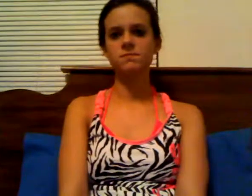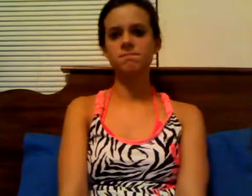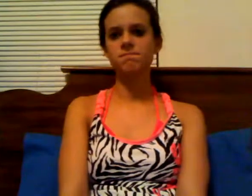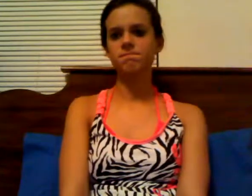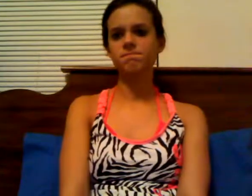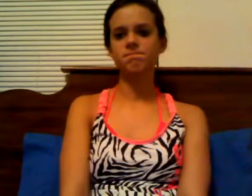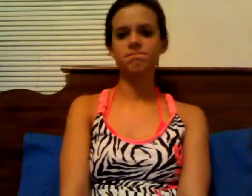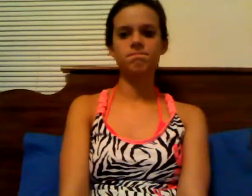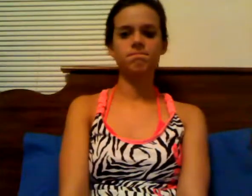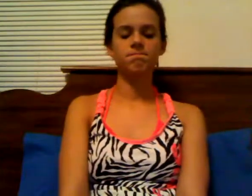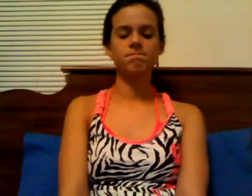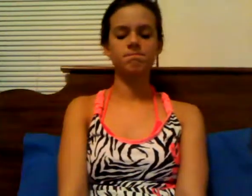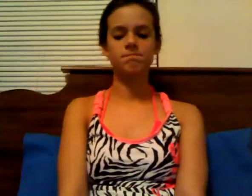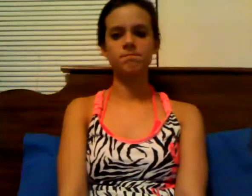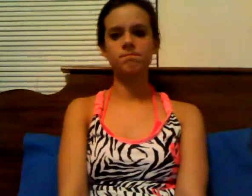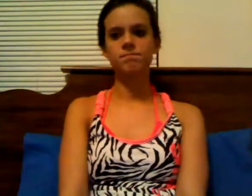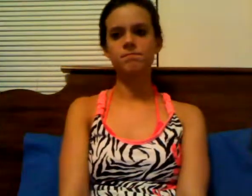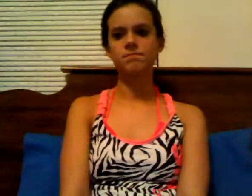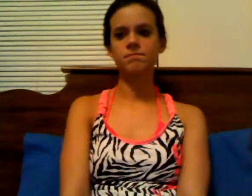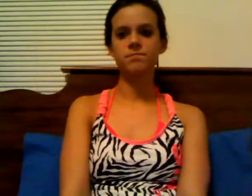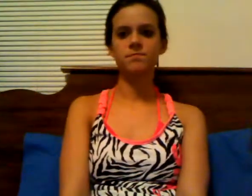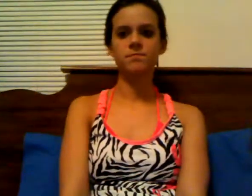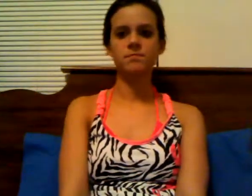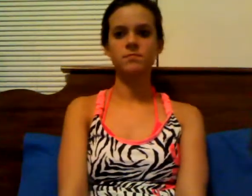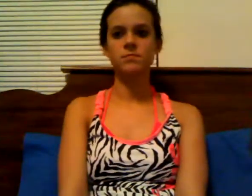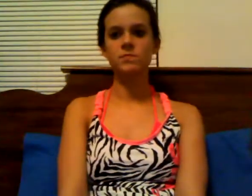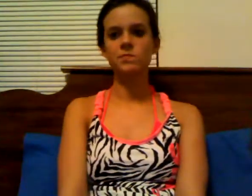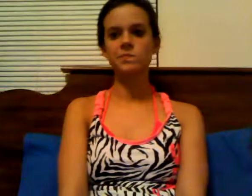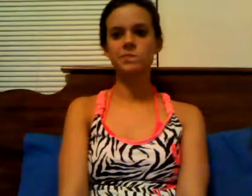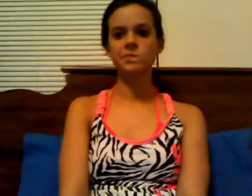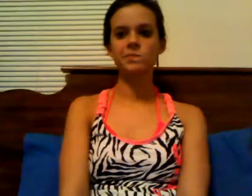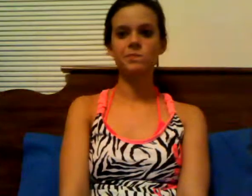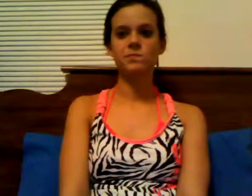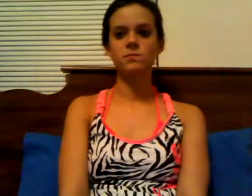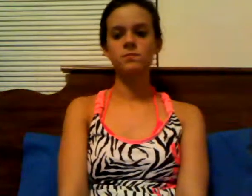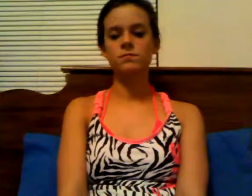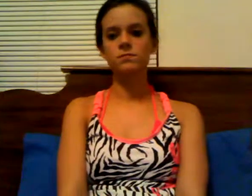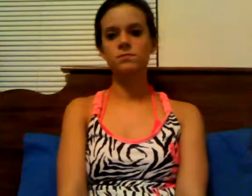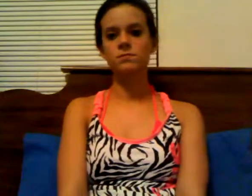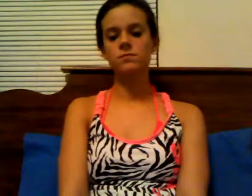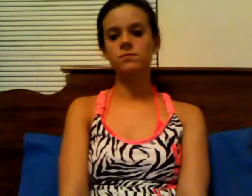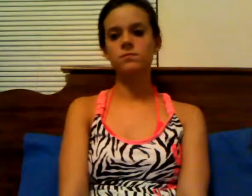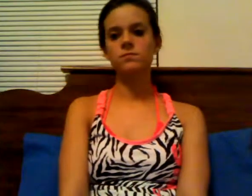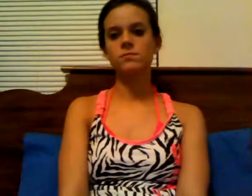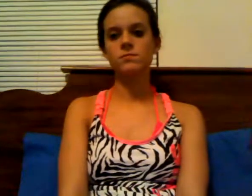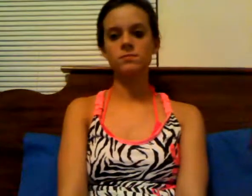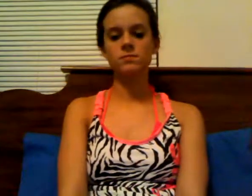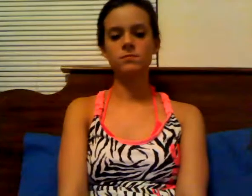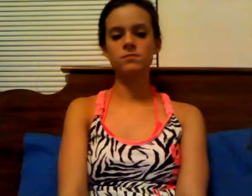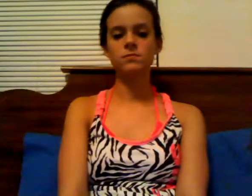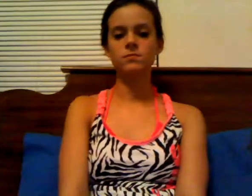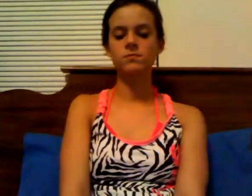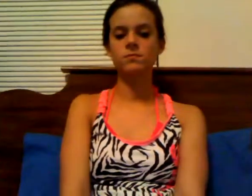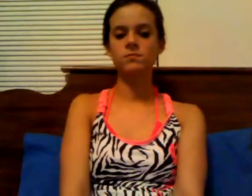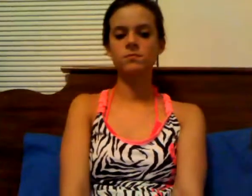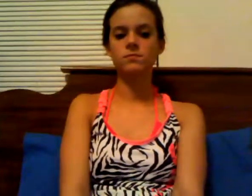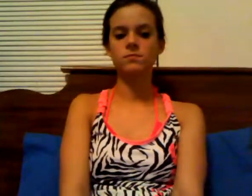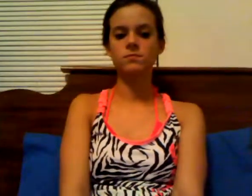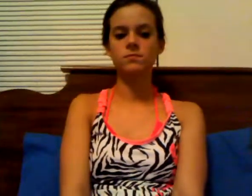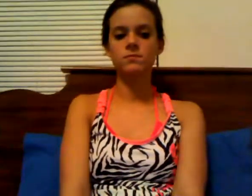in at And he's mad at